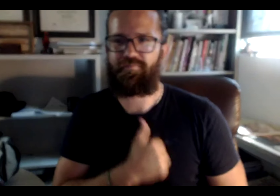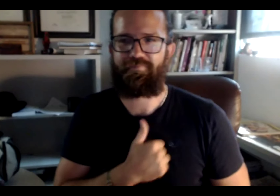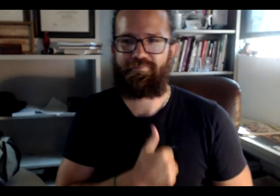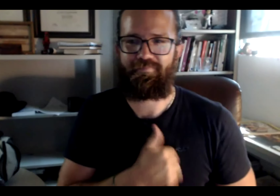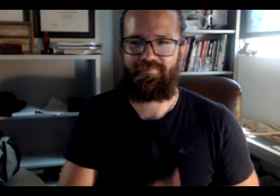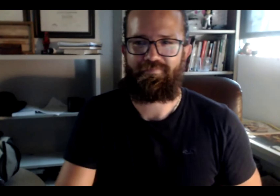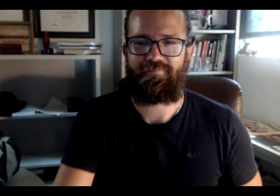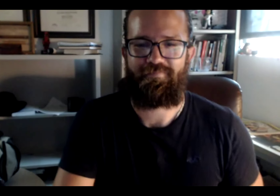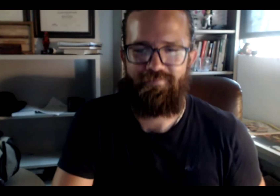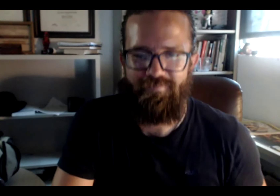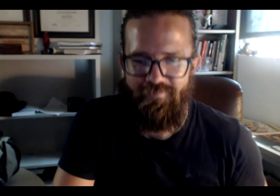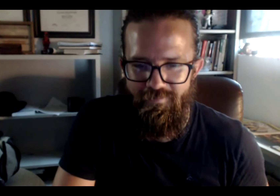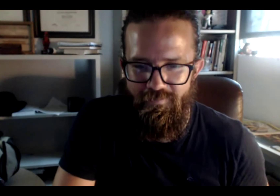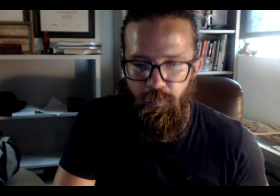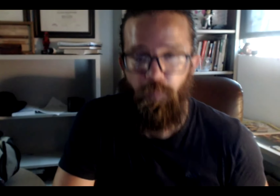My apologies.